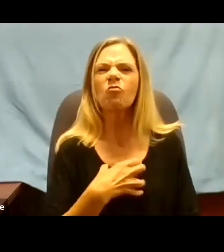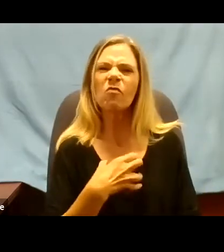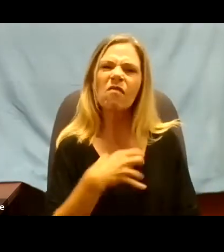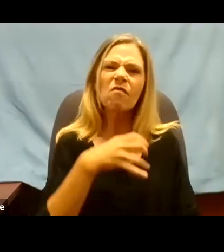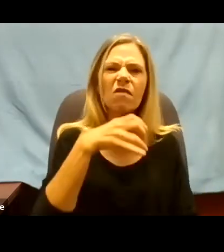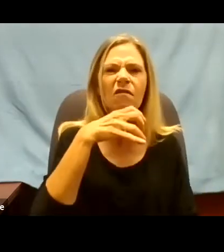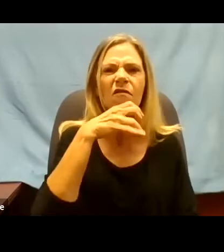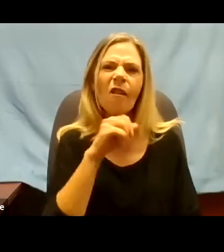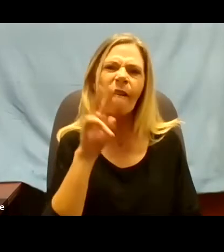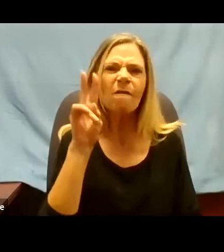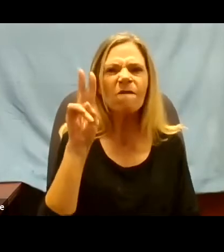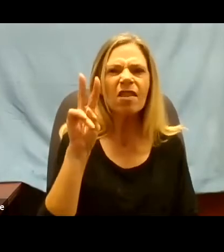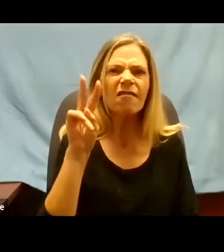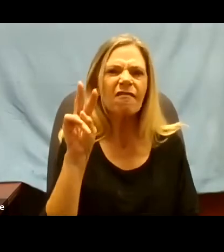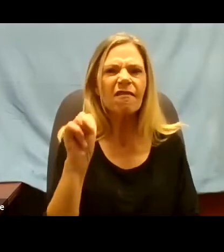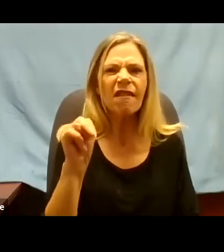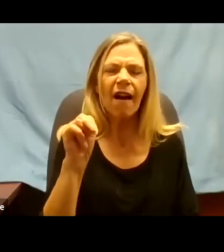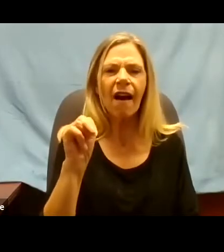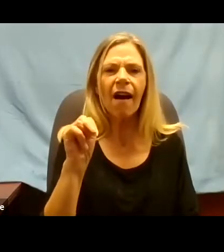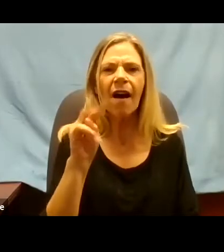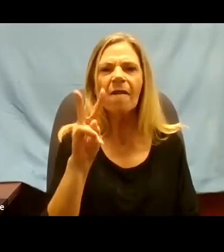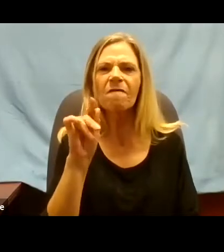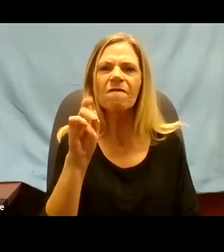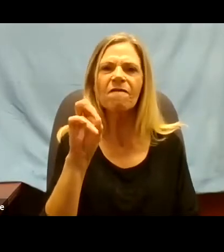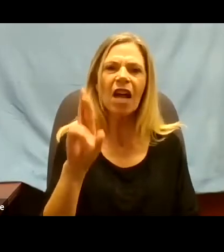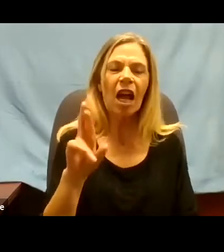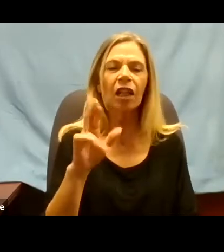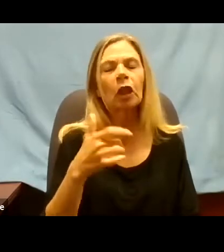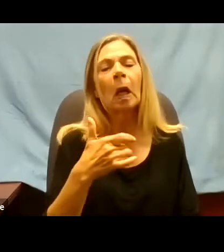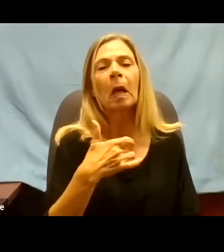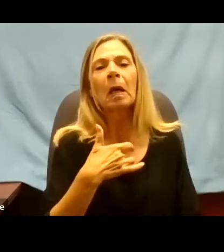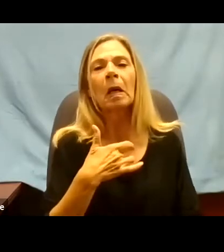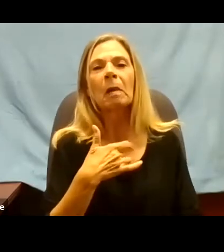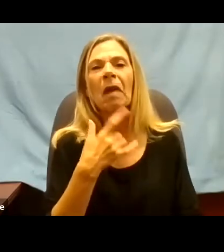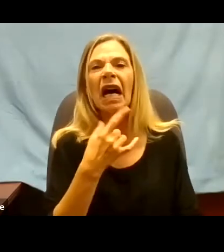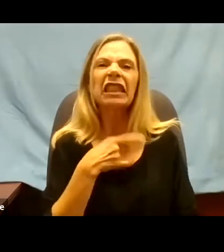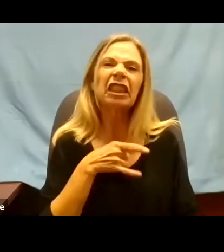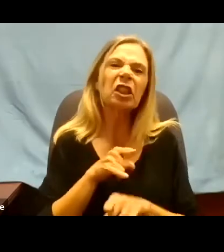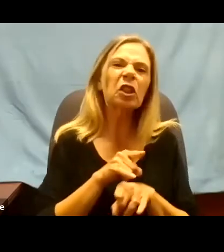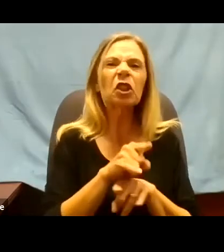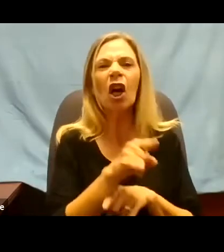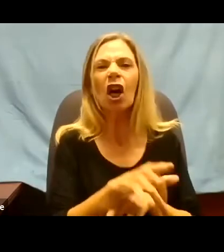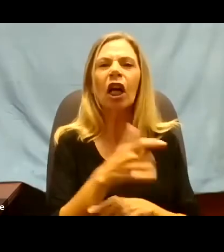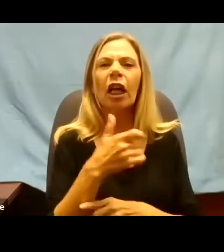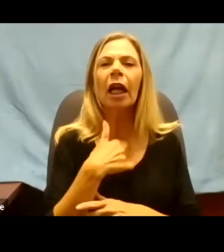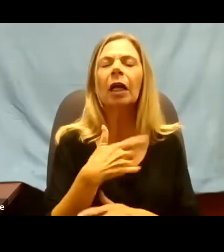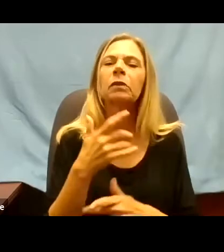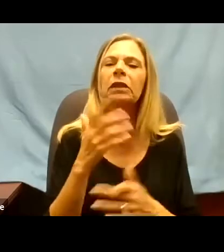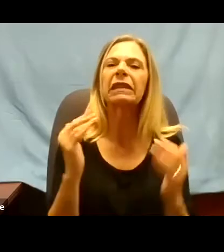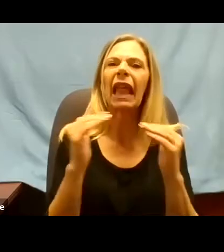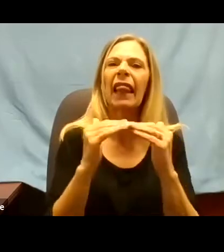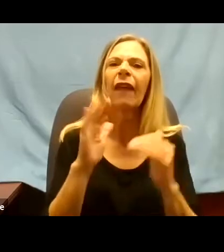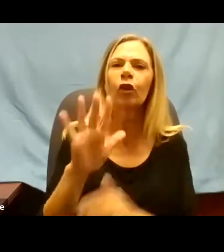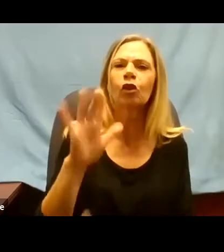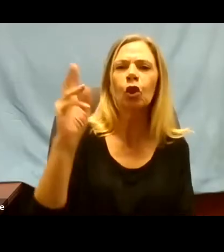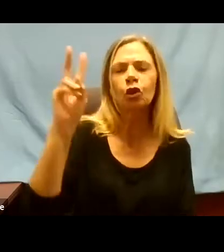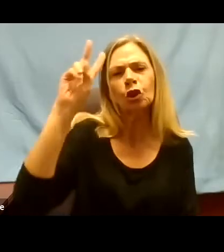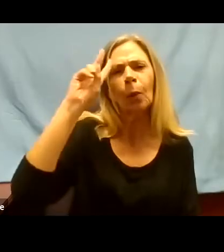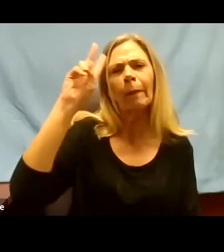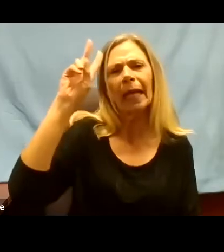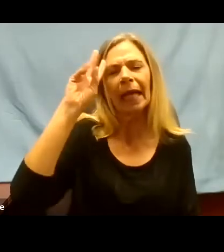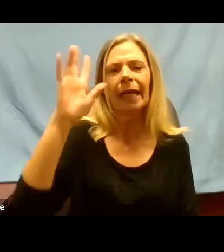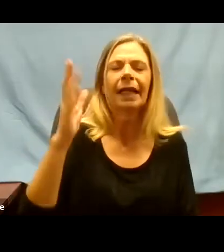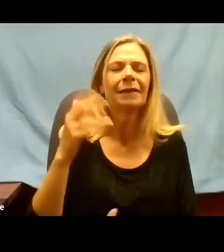My level of sarcasm depends on your level of stupidity. I wear this around. Anyway, bottom line